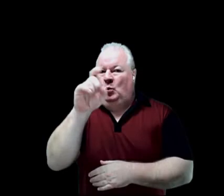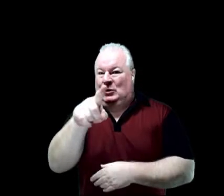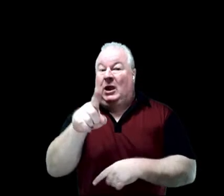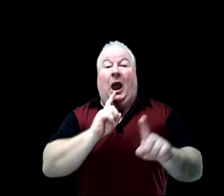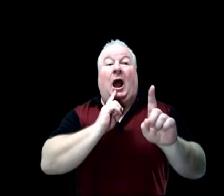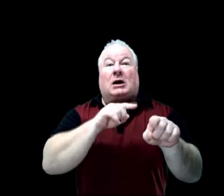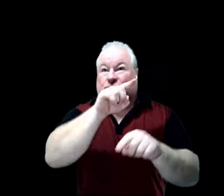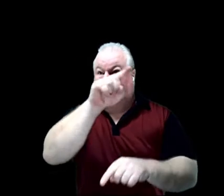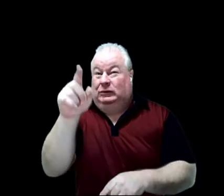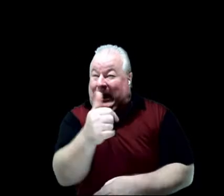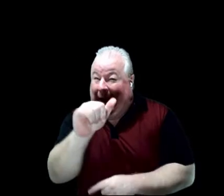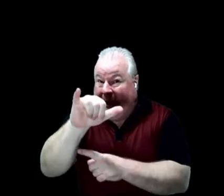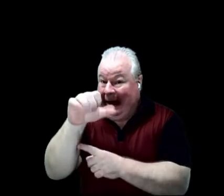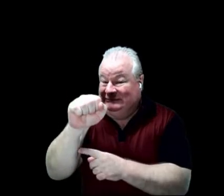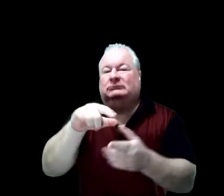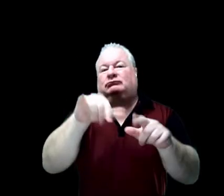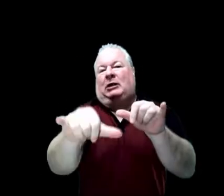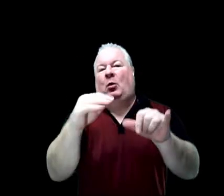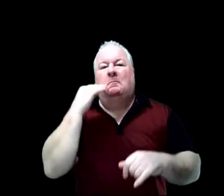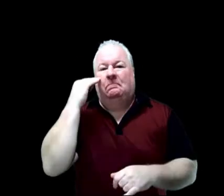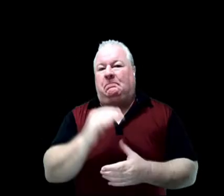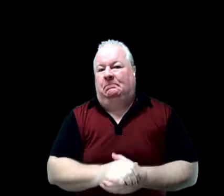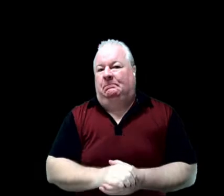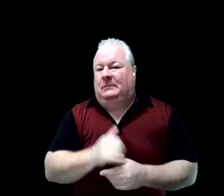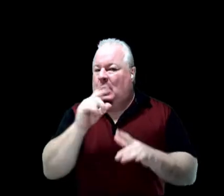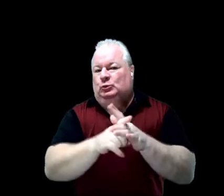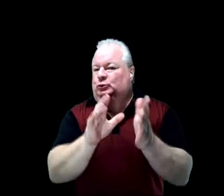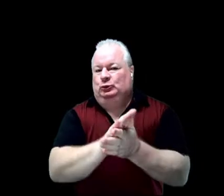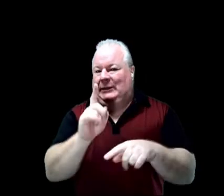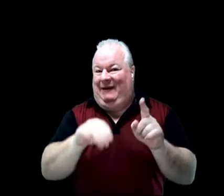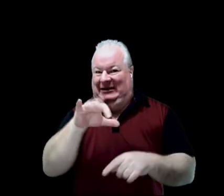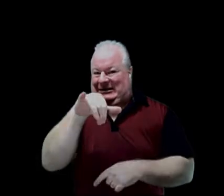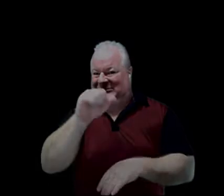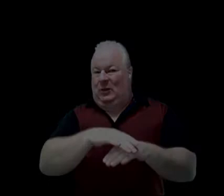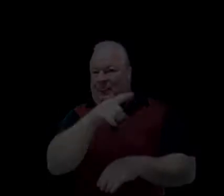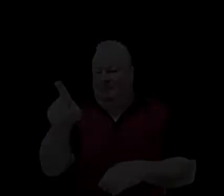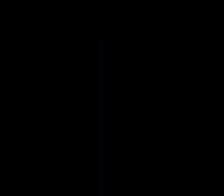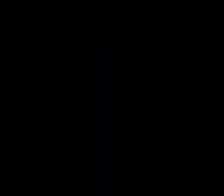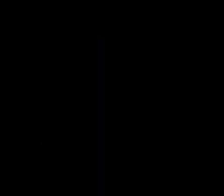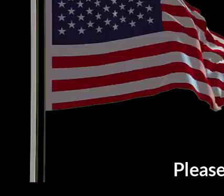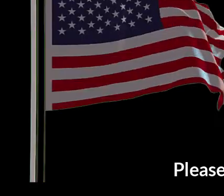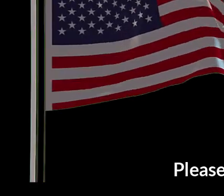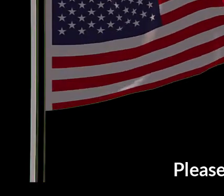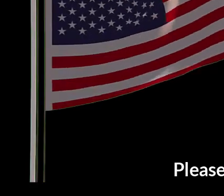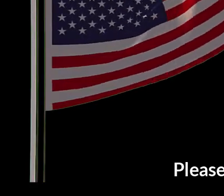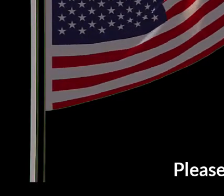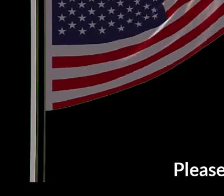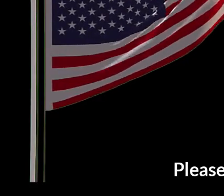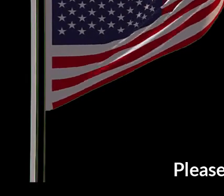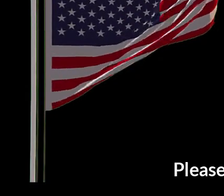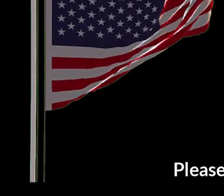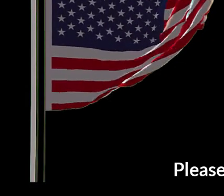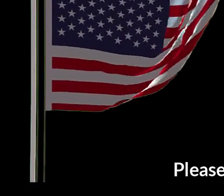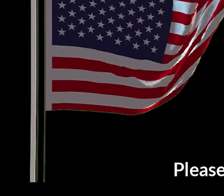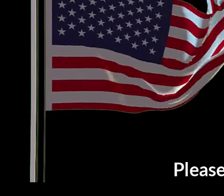new questions to answer before you come to school yes to any of these questions means you please stay home please stand